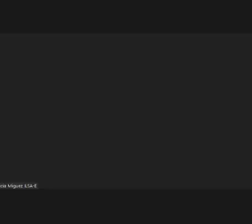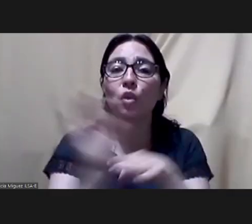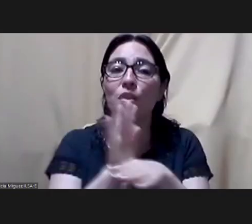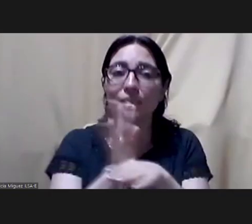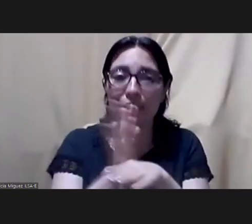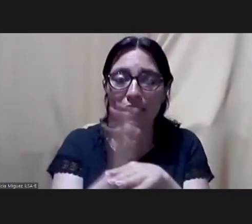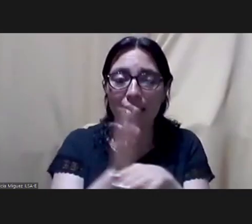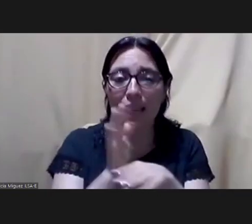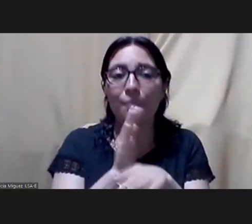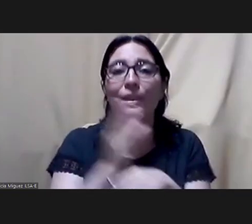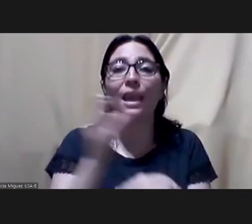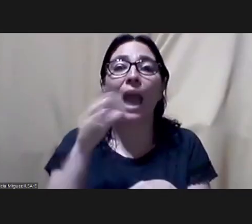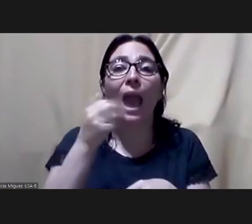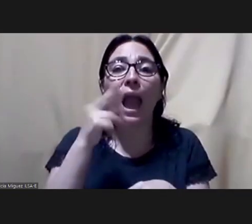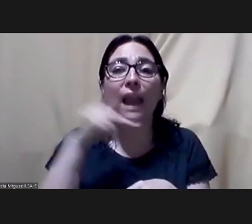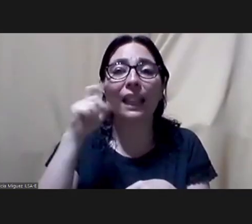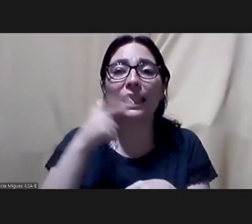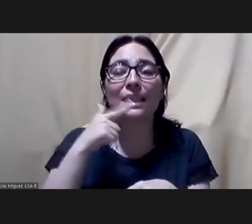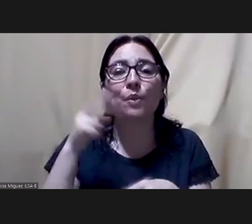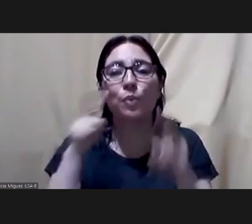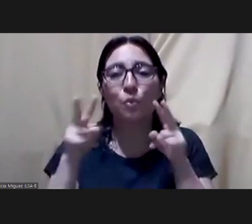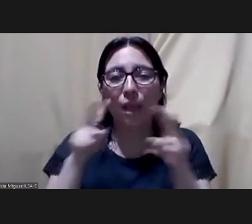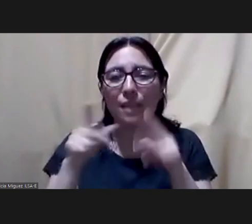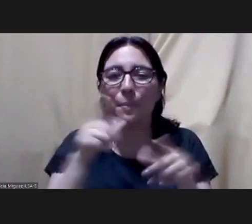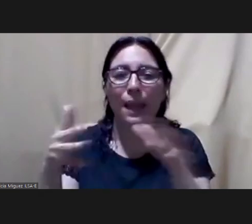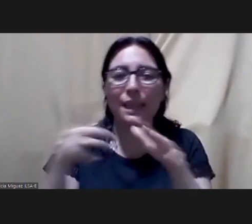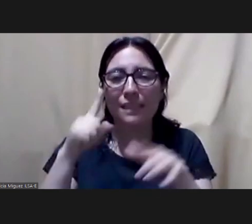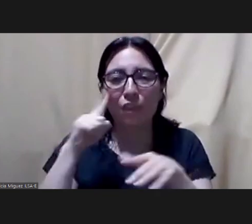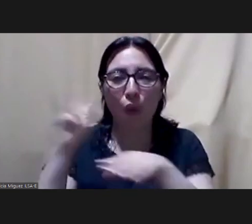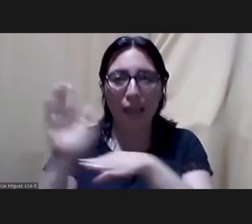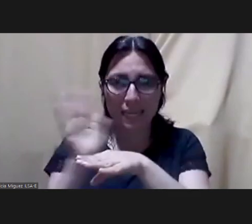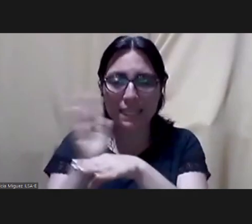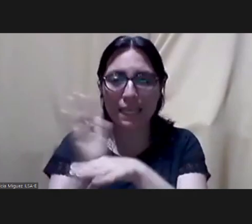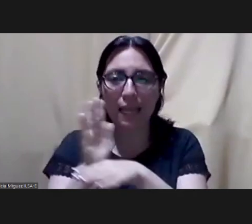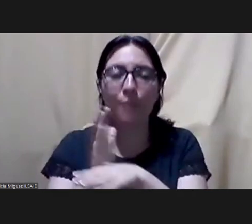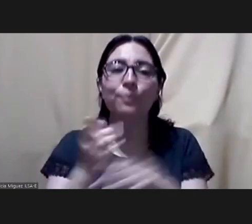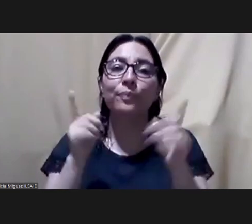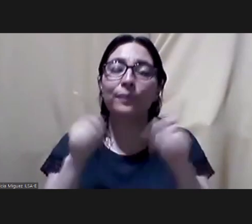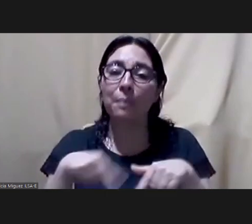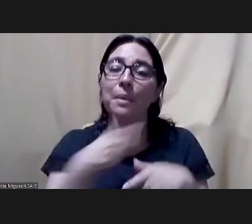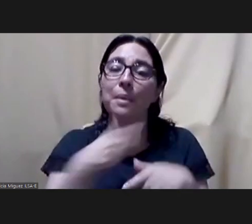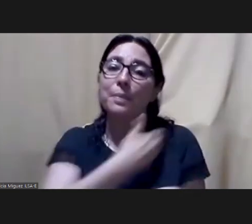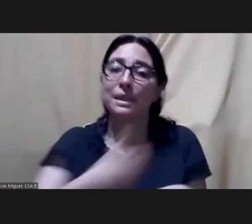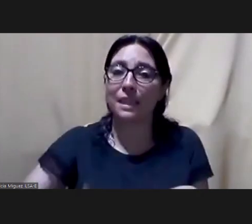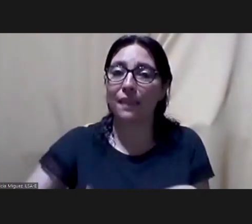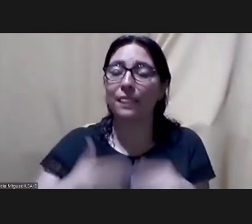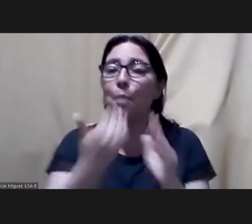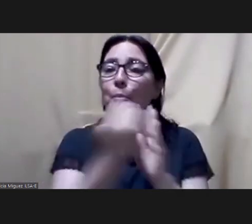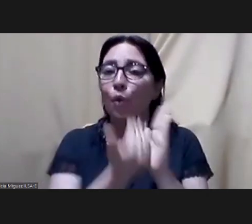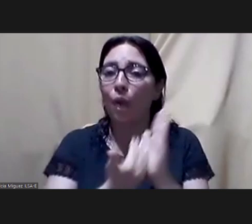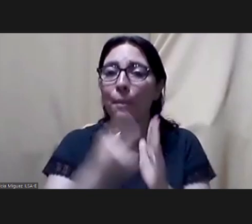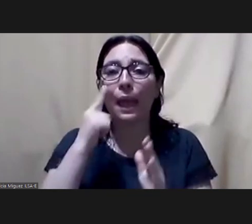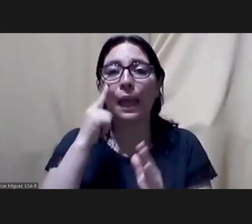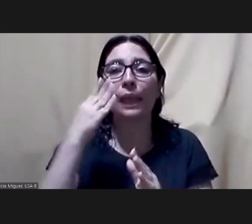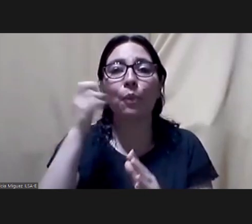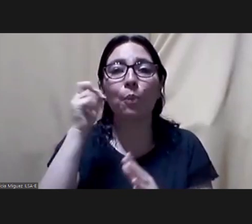audiovisual uh studies um it's the equivalent of the inca here and also head of the ibermedia